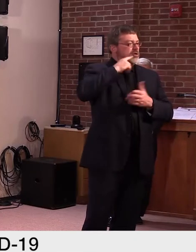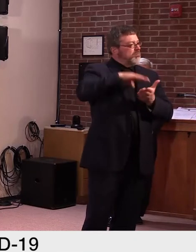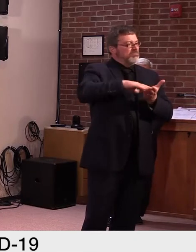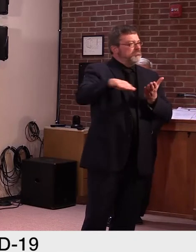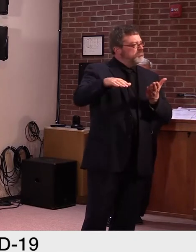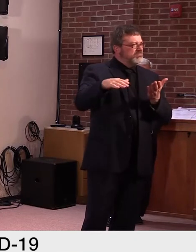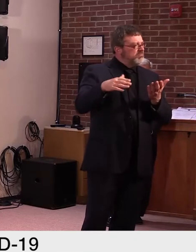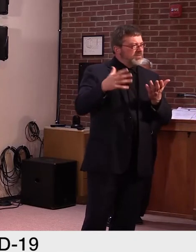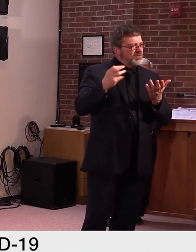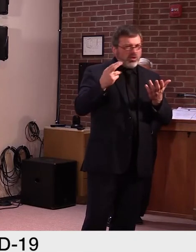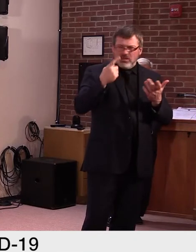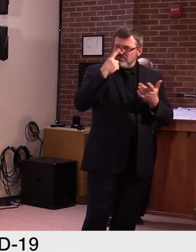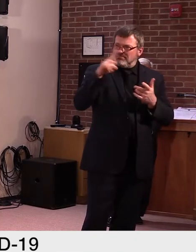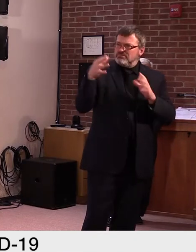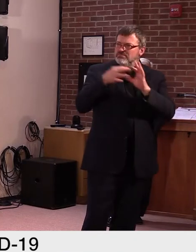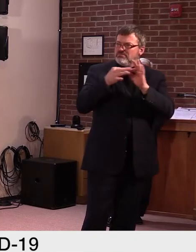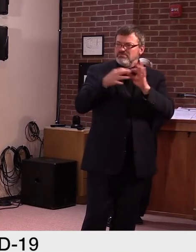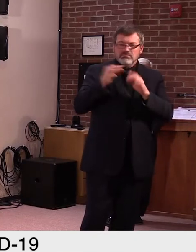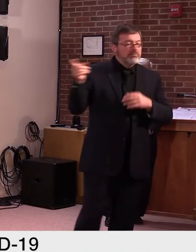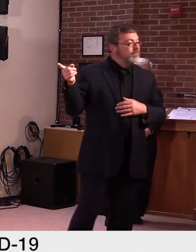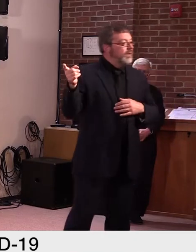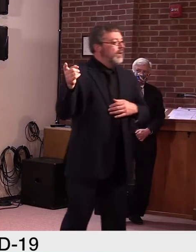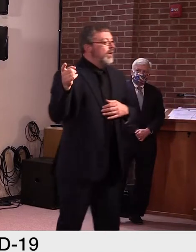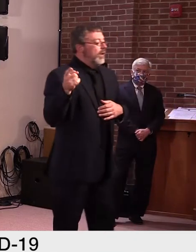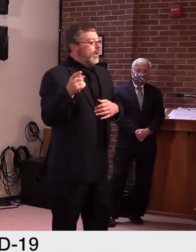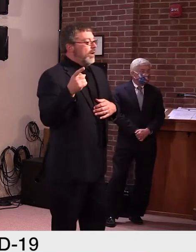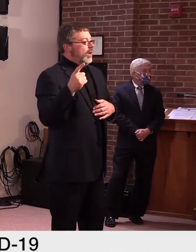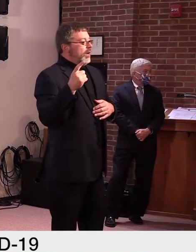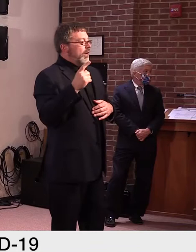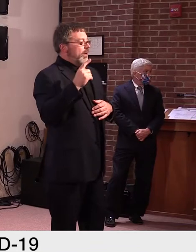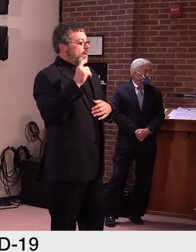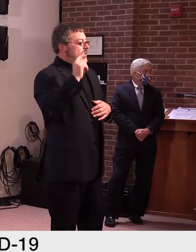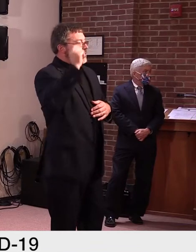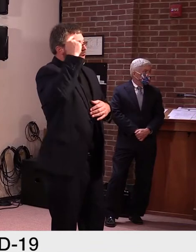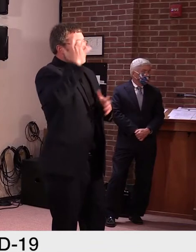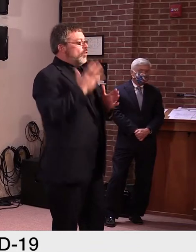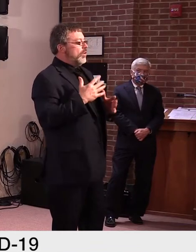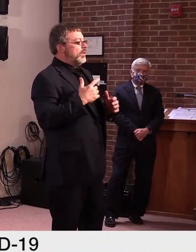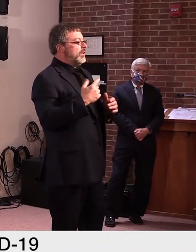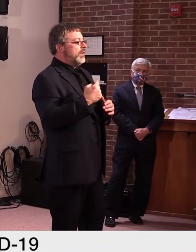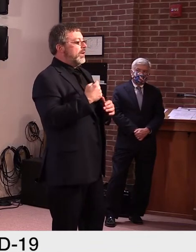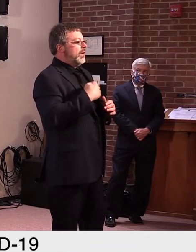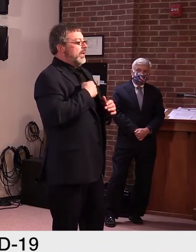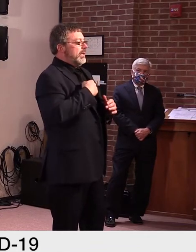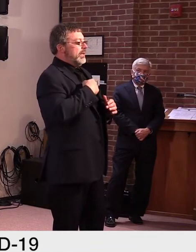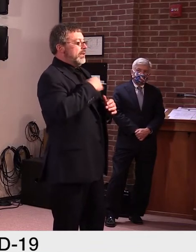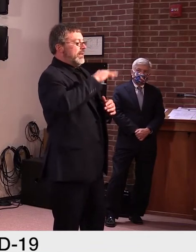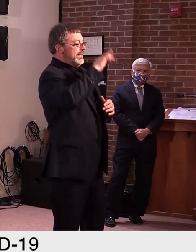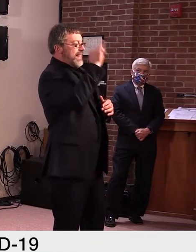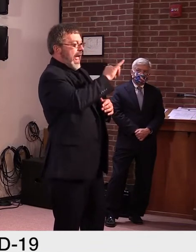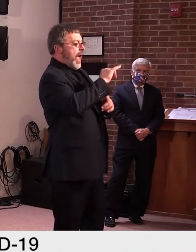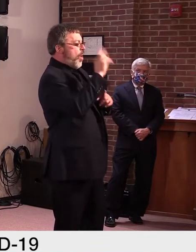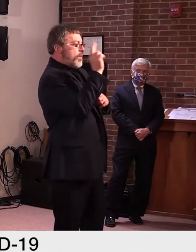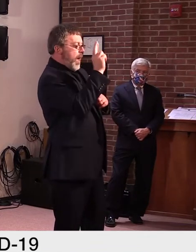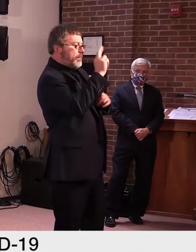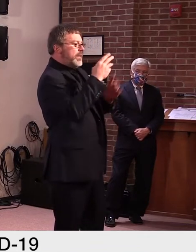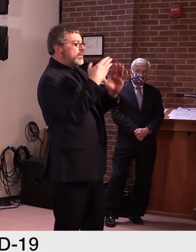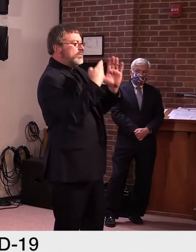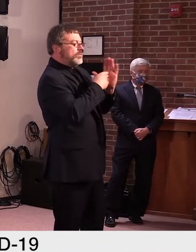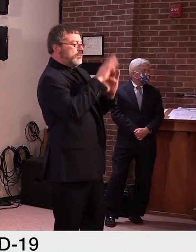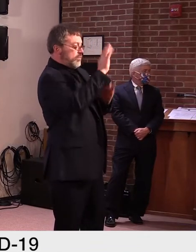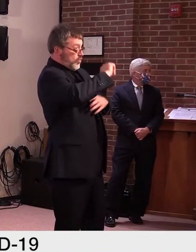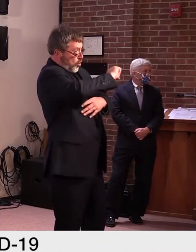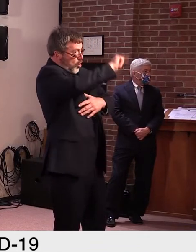thoughts on it. Yeah, well, first of all, um, just to clarify, it wasn't a GOP, I don't believe, uh, It just happened to be filed by, um,